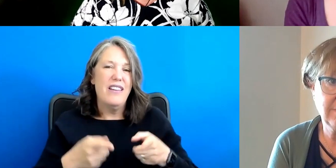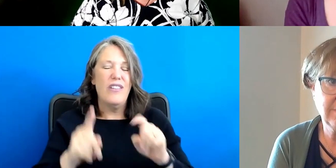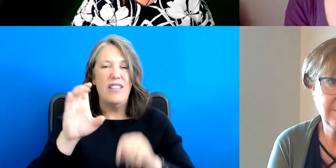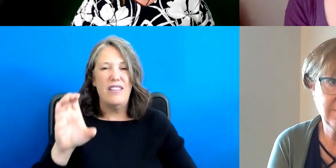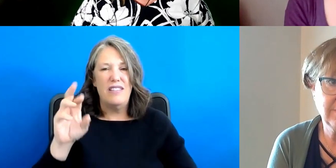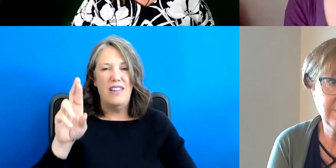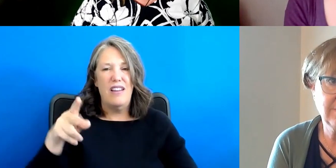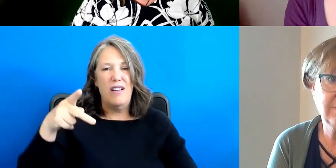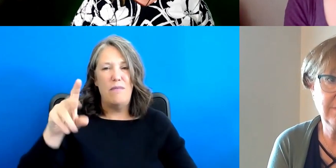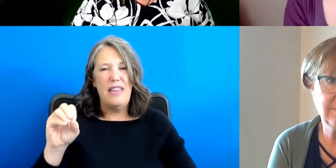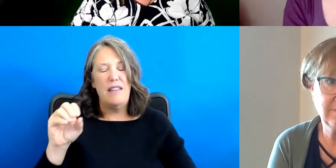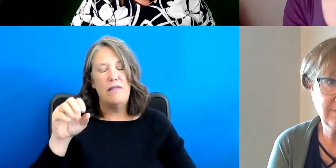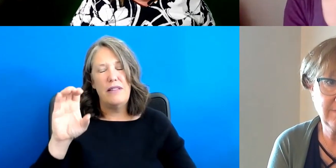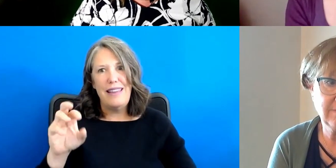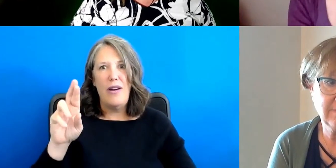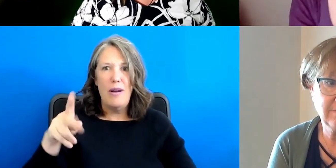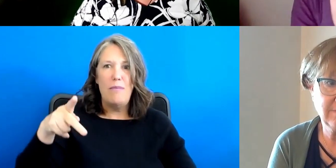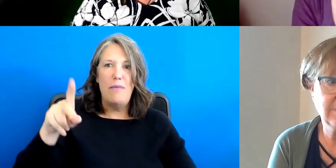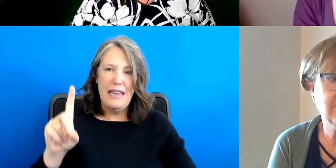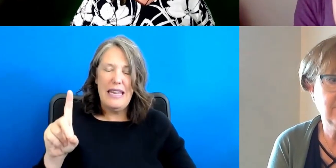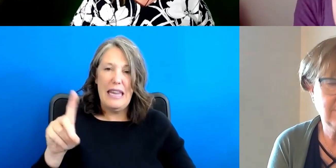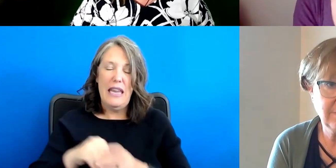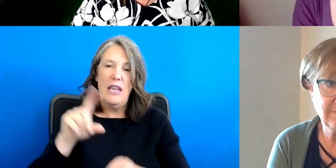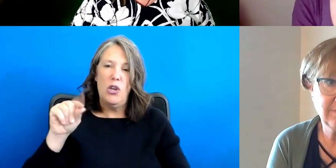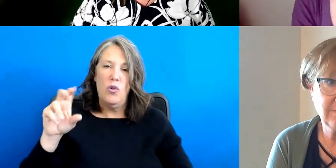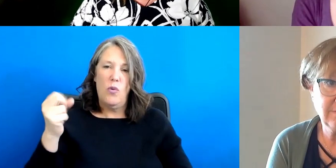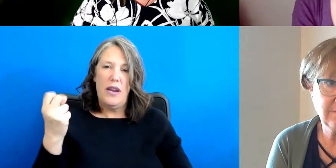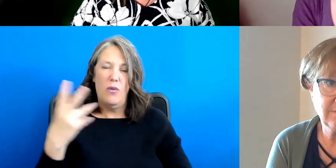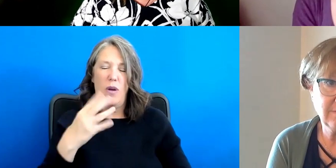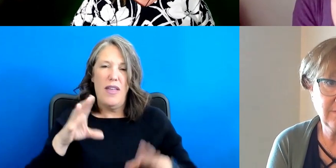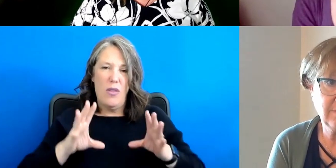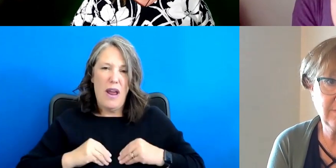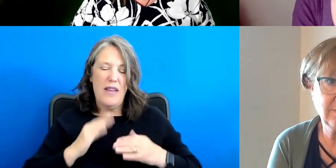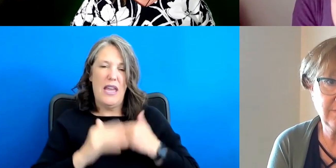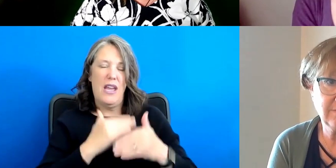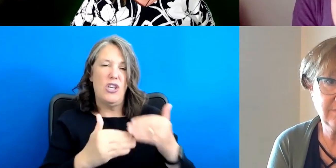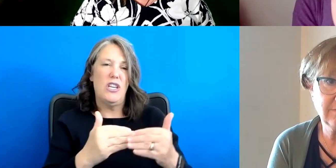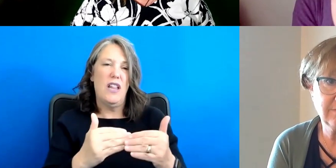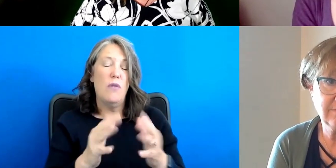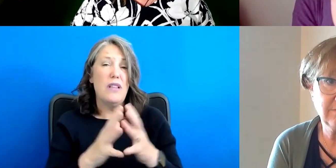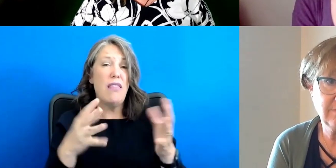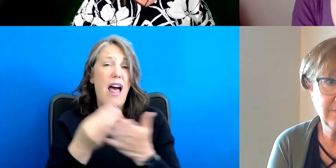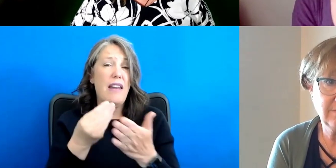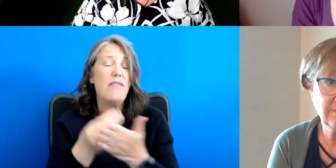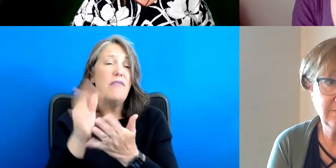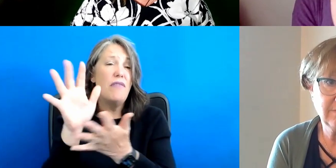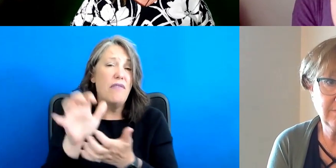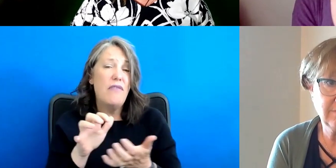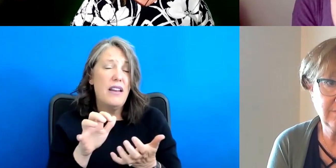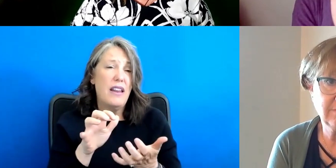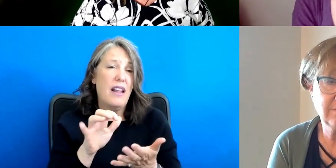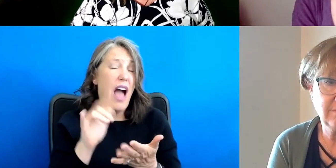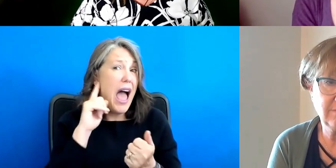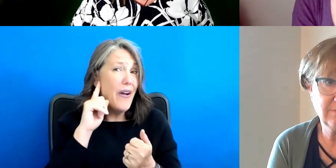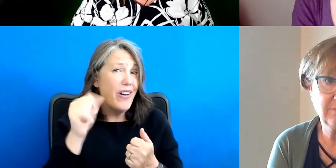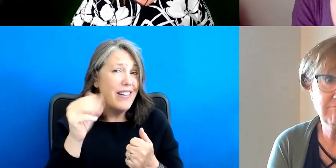and ratification effort in 2012, um, there was a lot of funding that was given, I heard $10